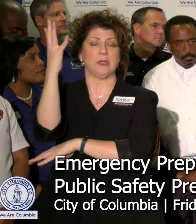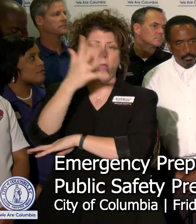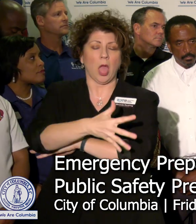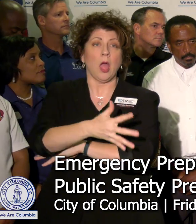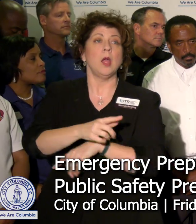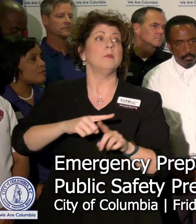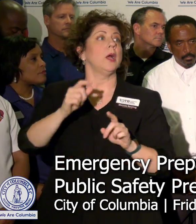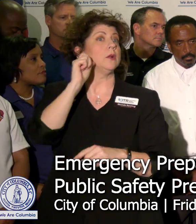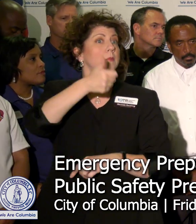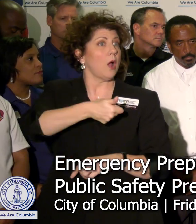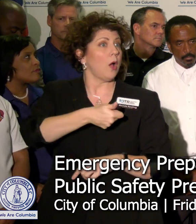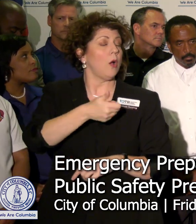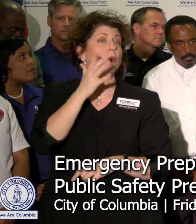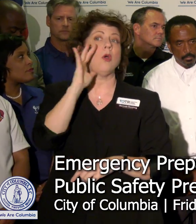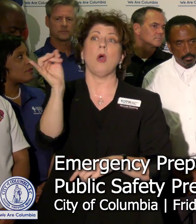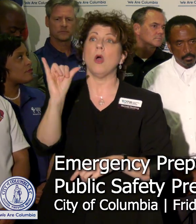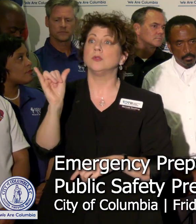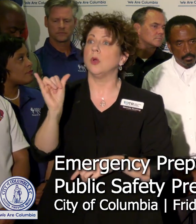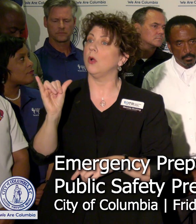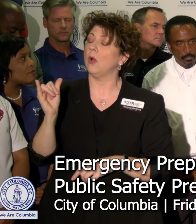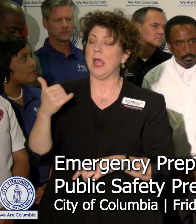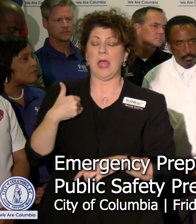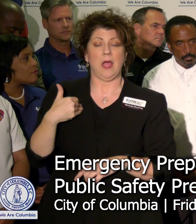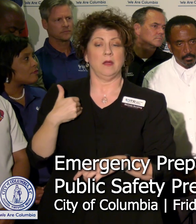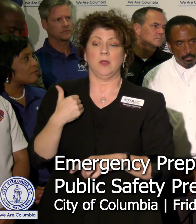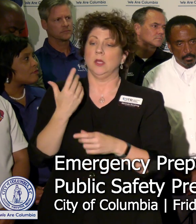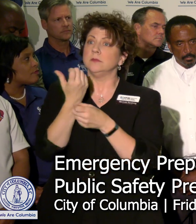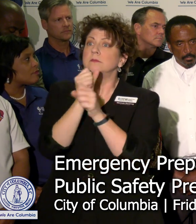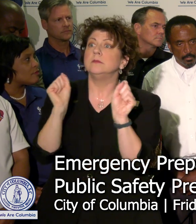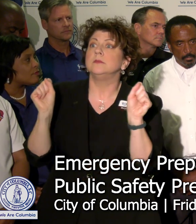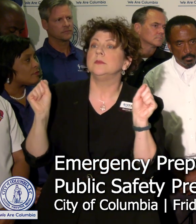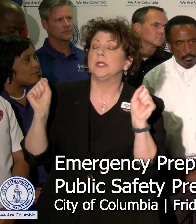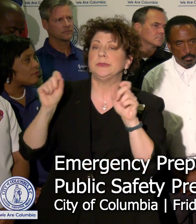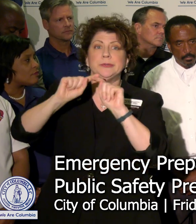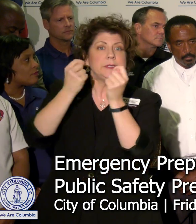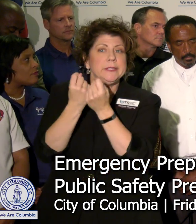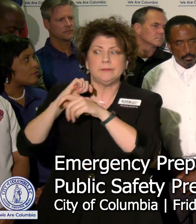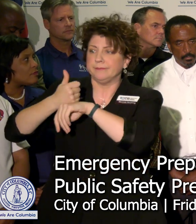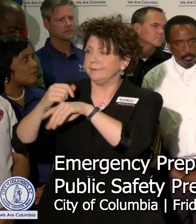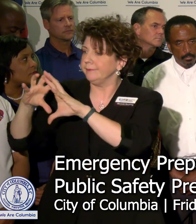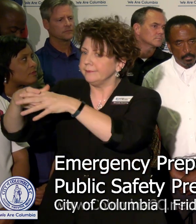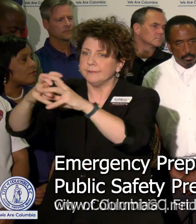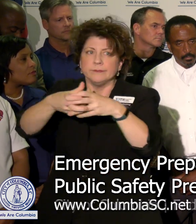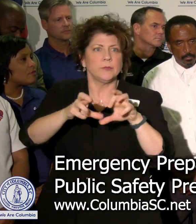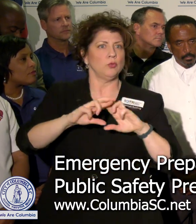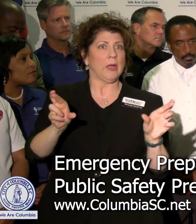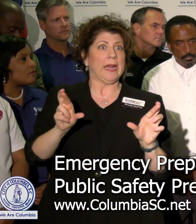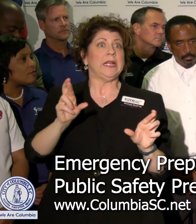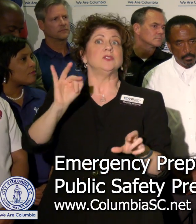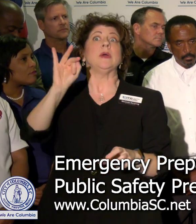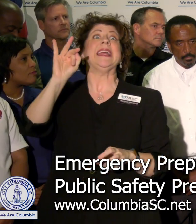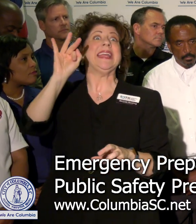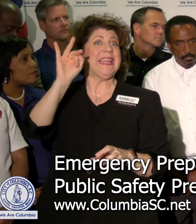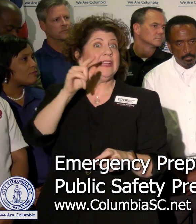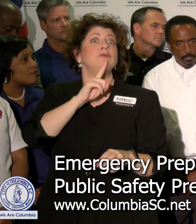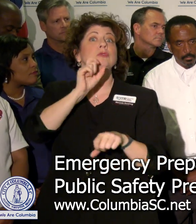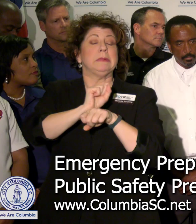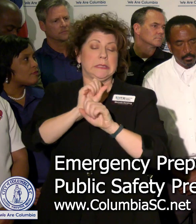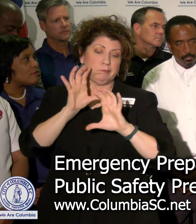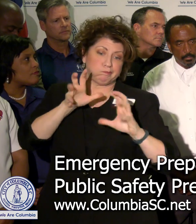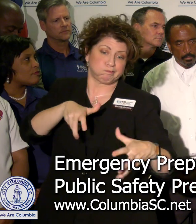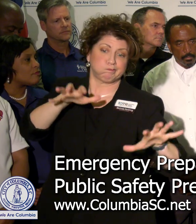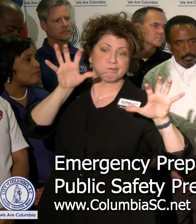Tomorrow we'll be putting on our swift water rescue teams to make sure that if we do have those heavy rains and